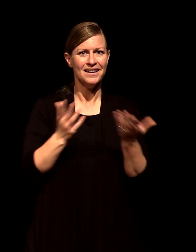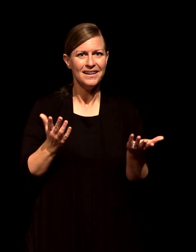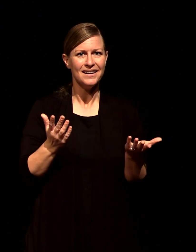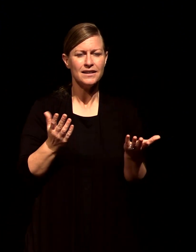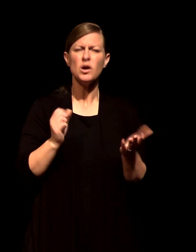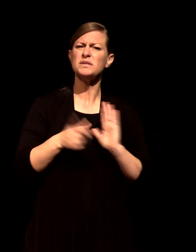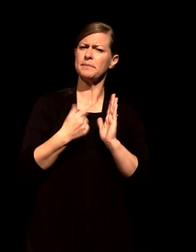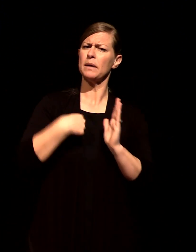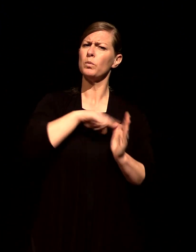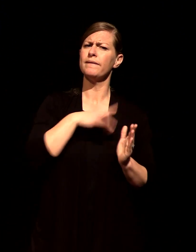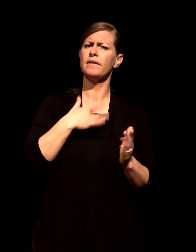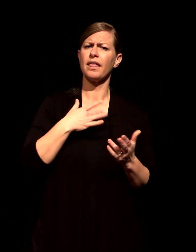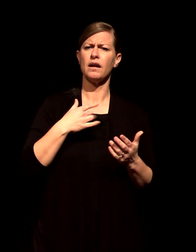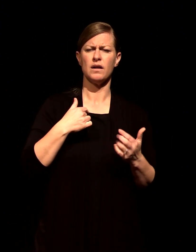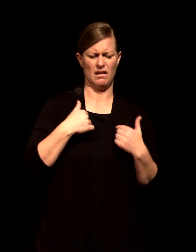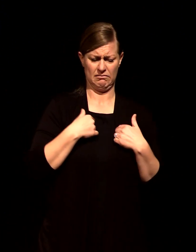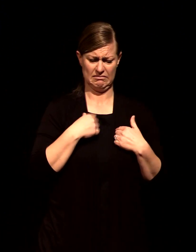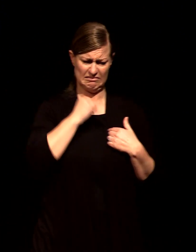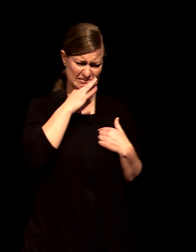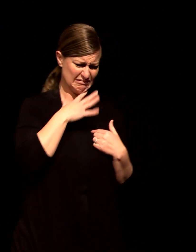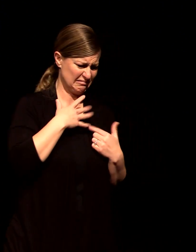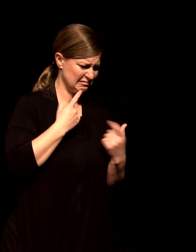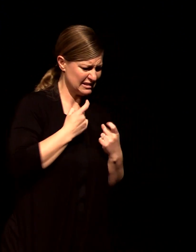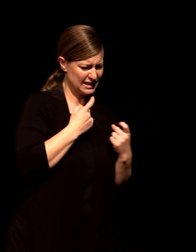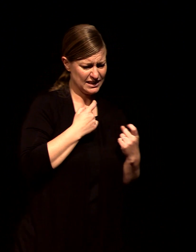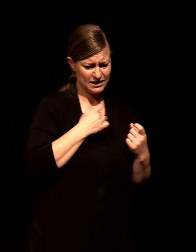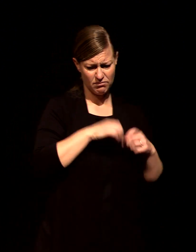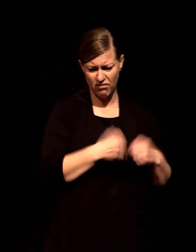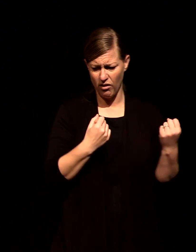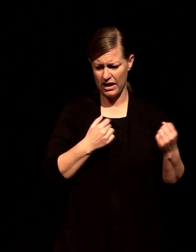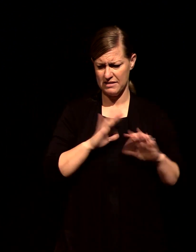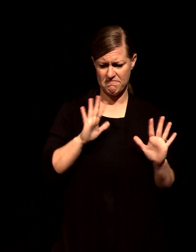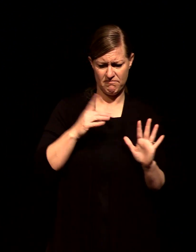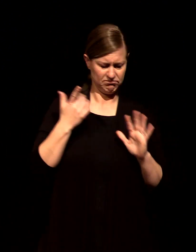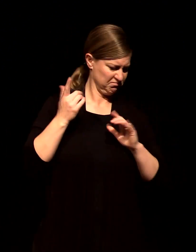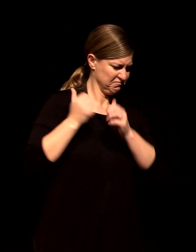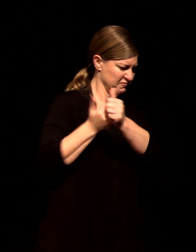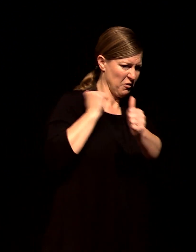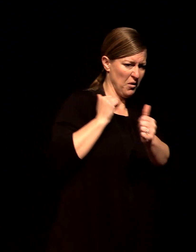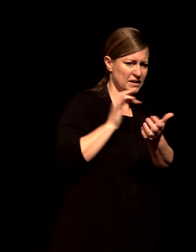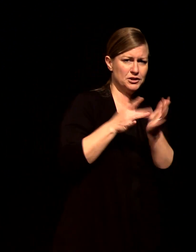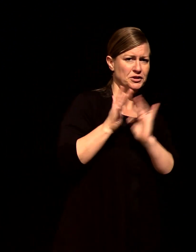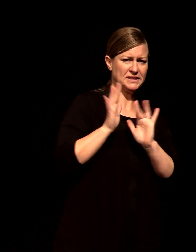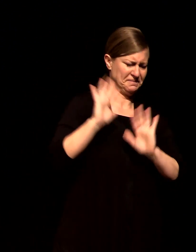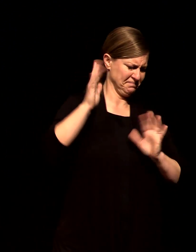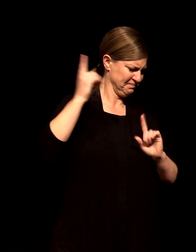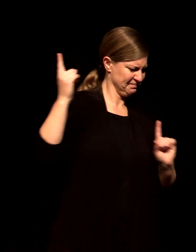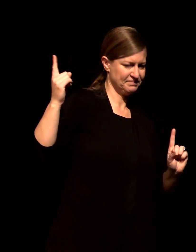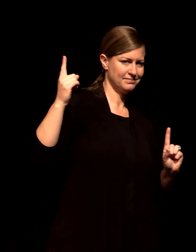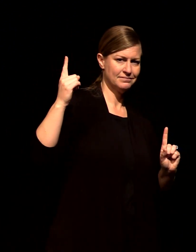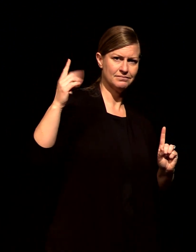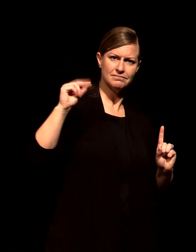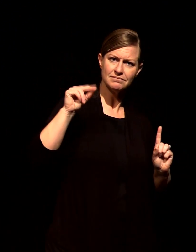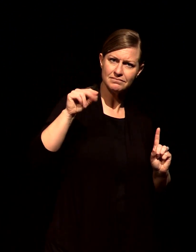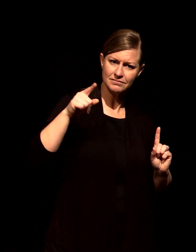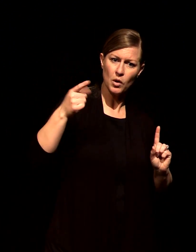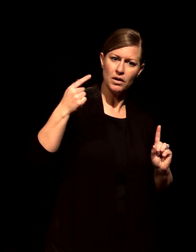but we don't always think this way do we we tend to to live with this growing